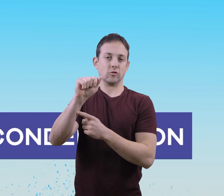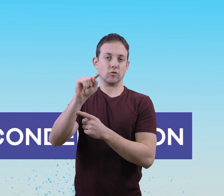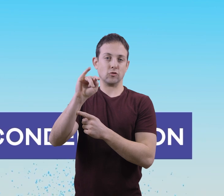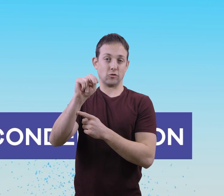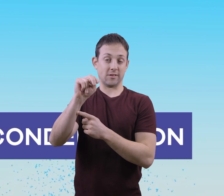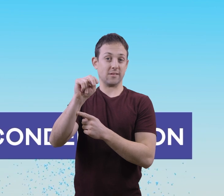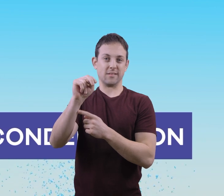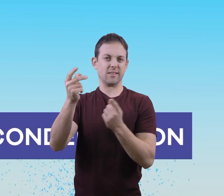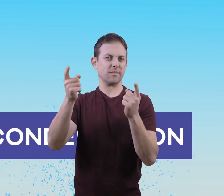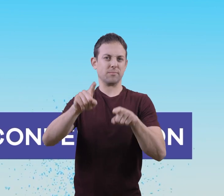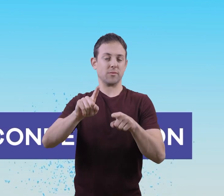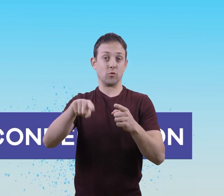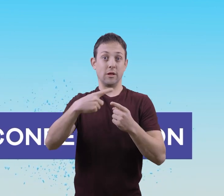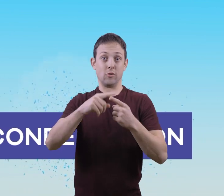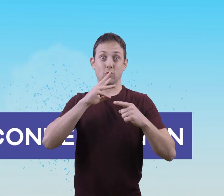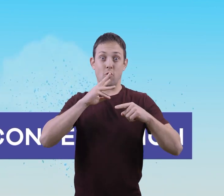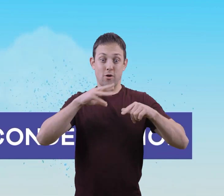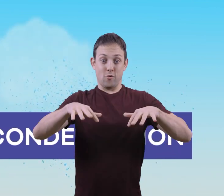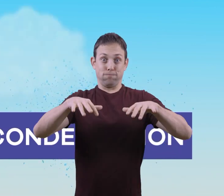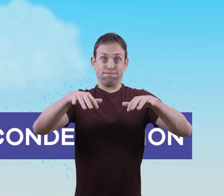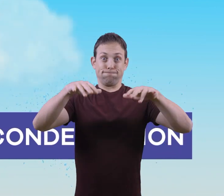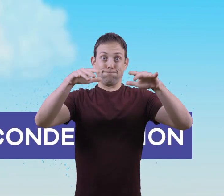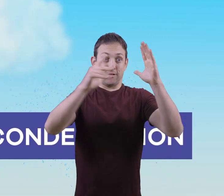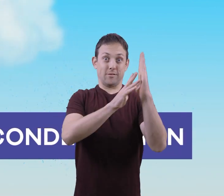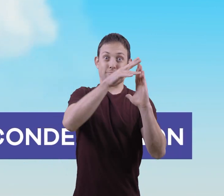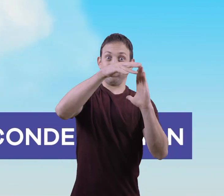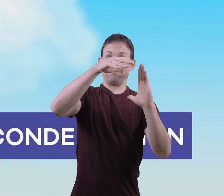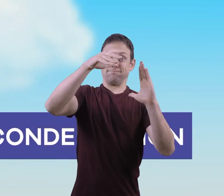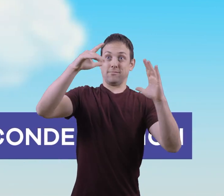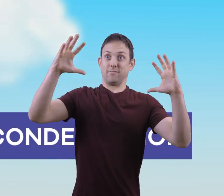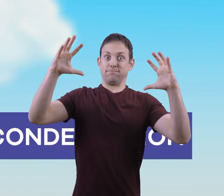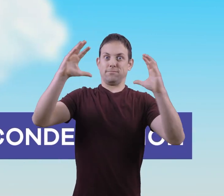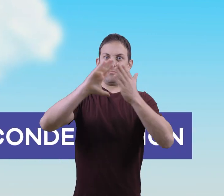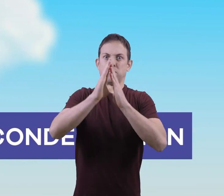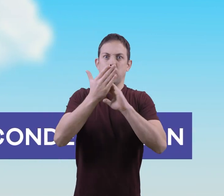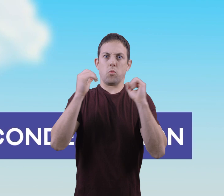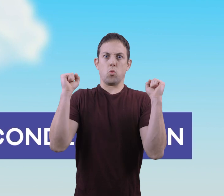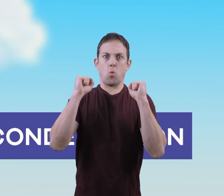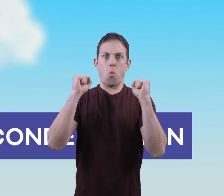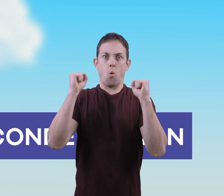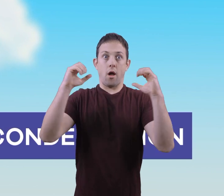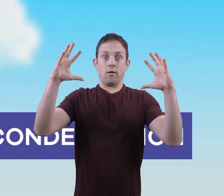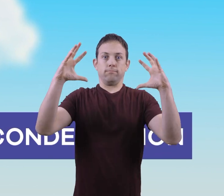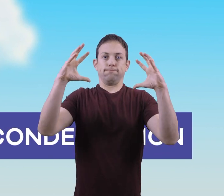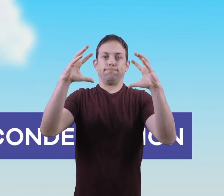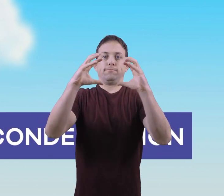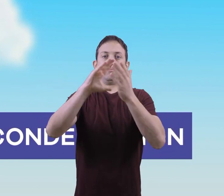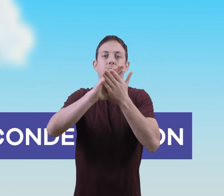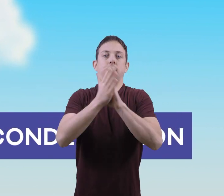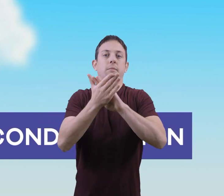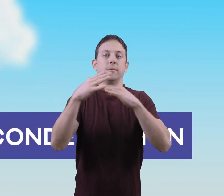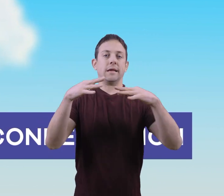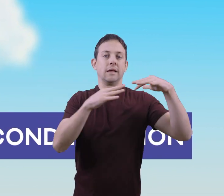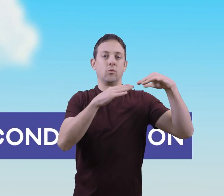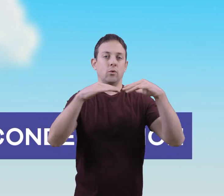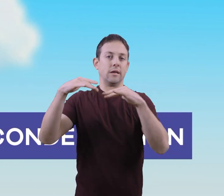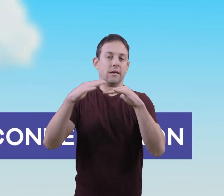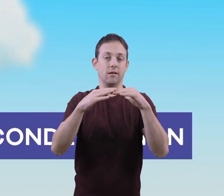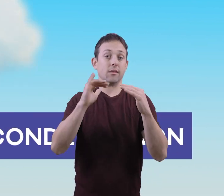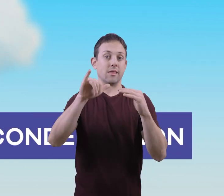Condensation occurs when the water vapor in the air becomes cold and changes back into a liquid. This is